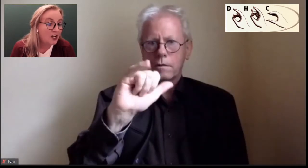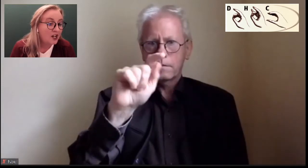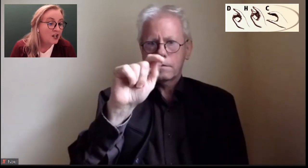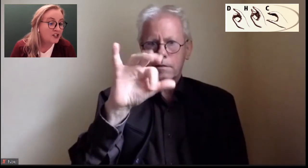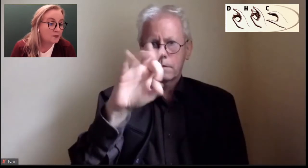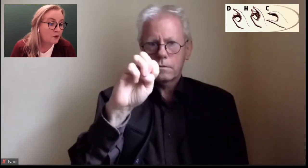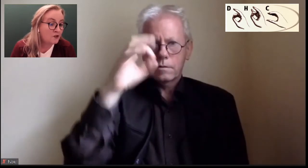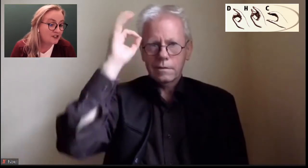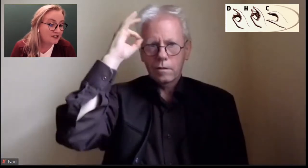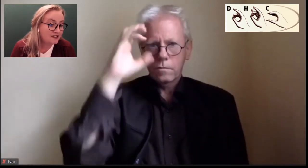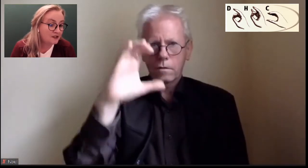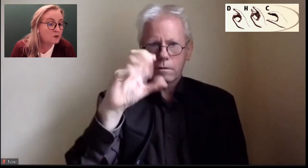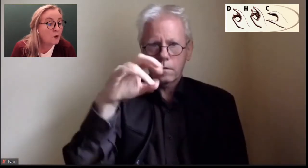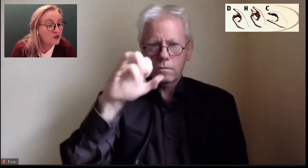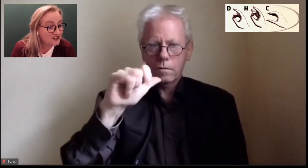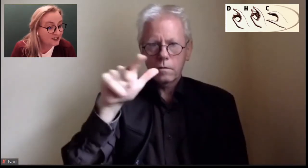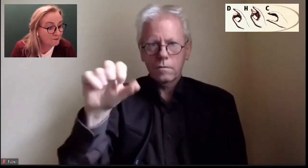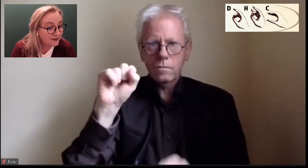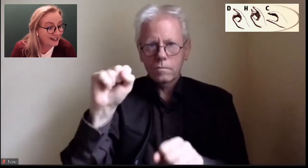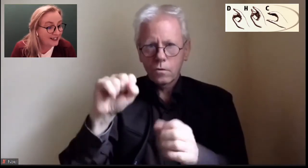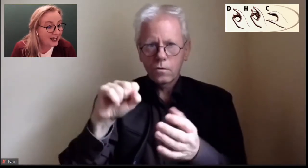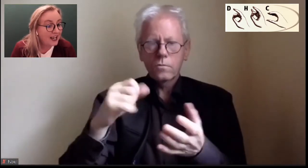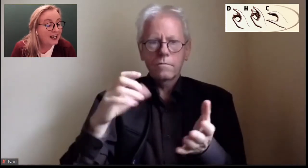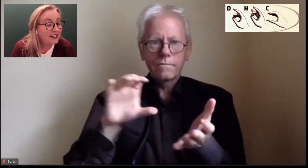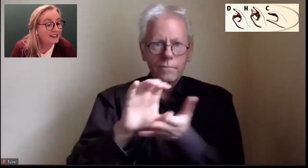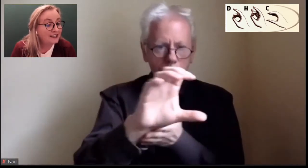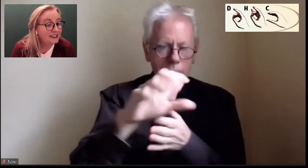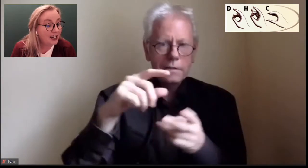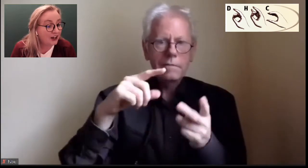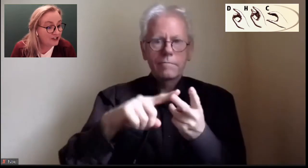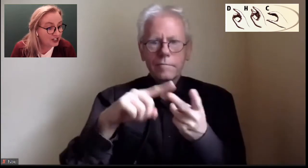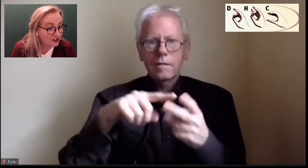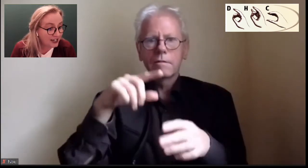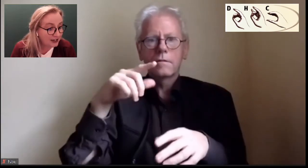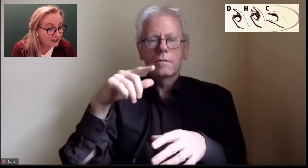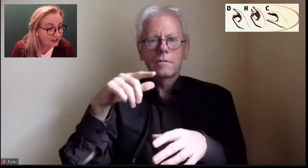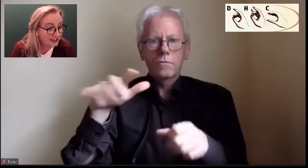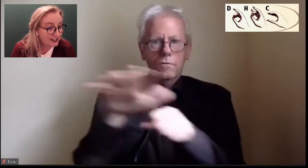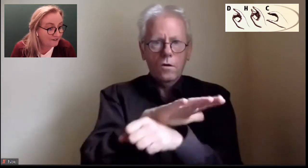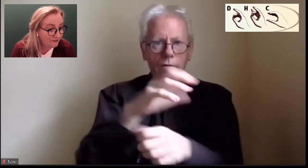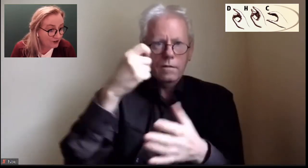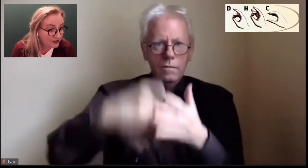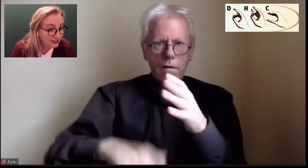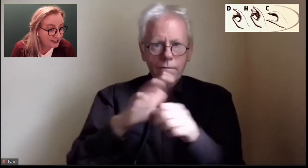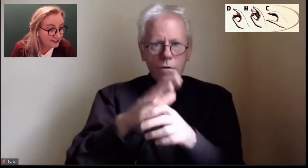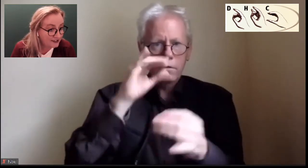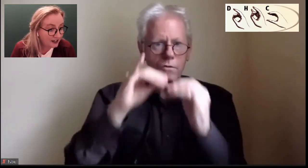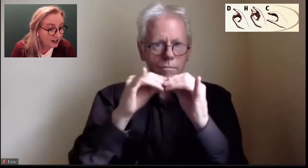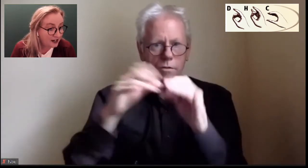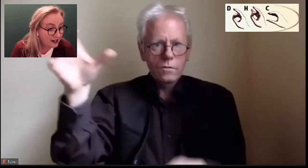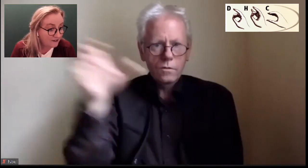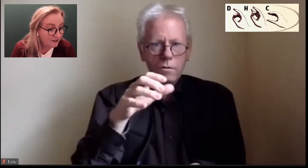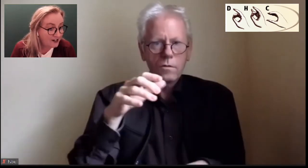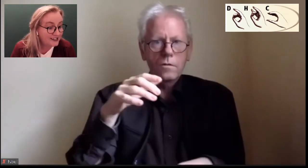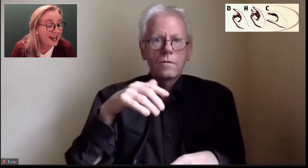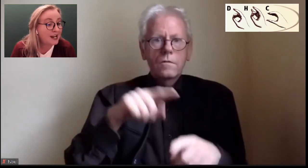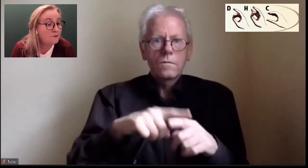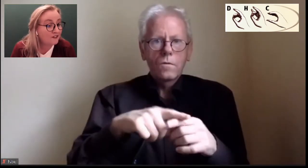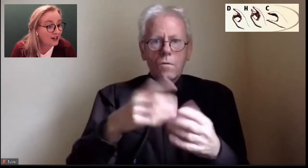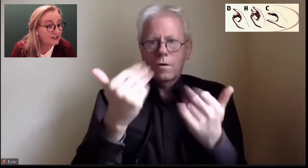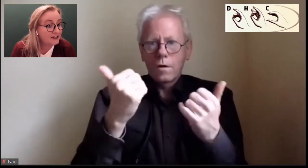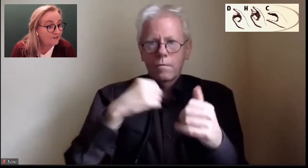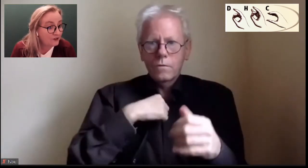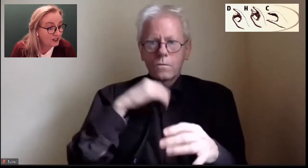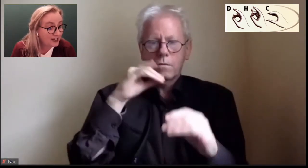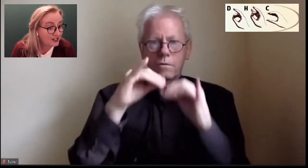Centre. So, the supporters have been the Heritage Council in funding this conference